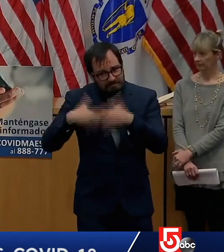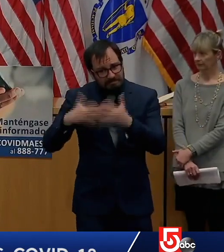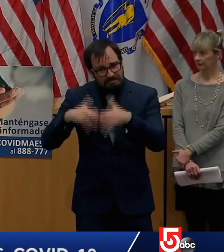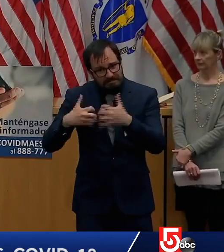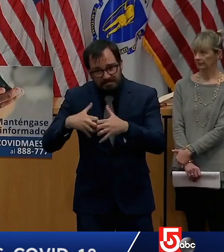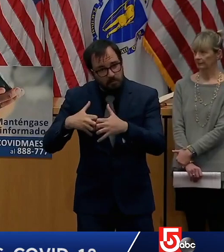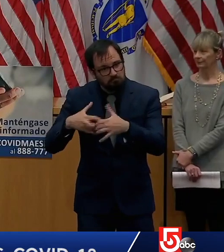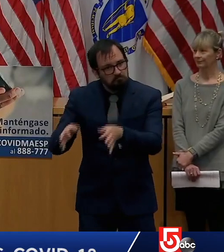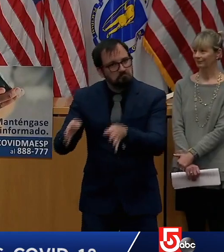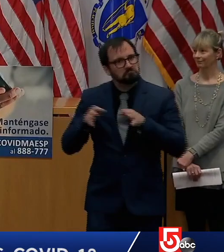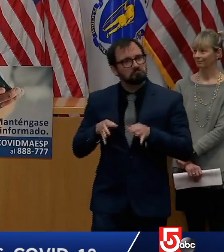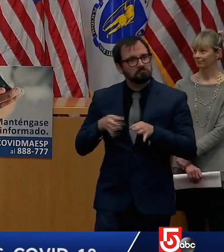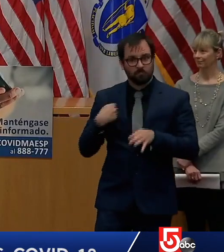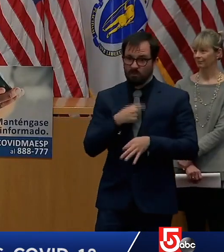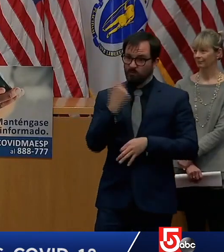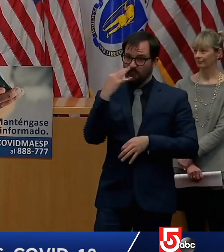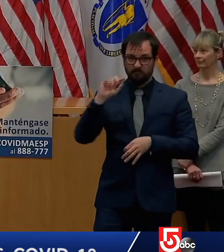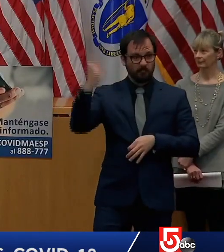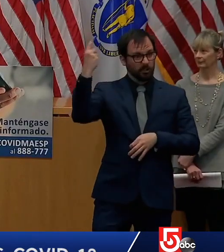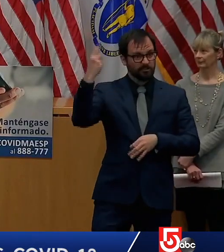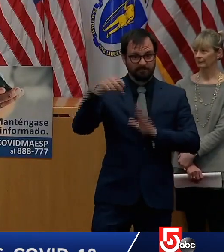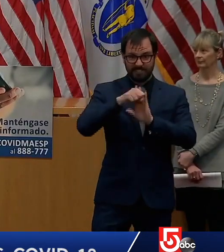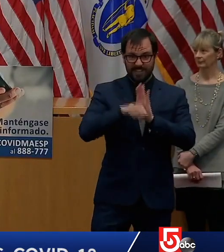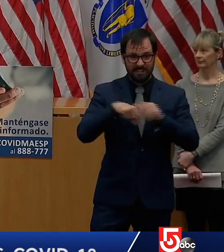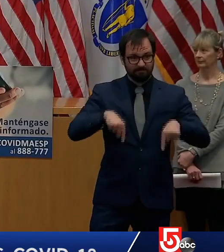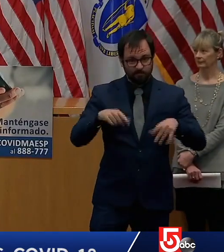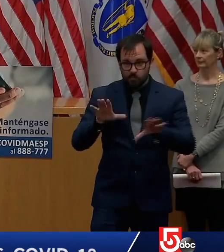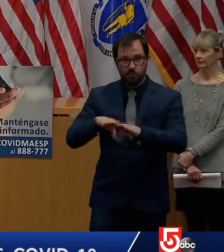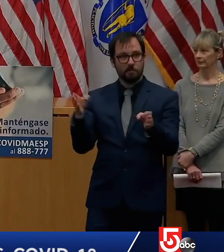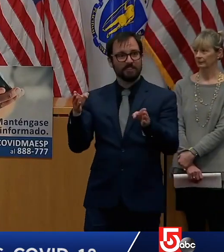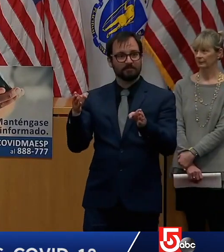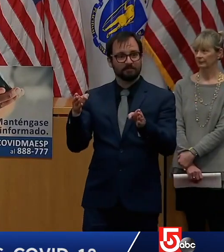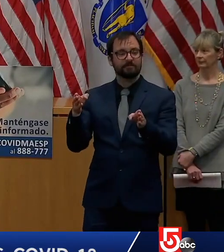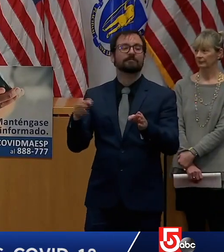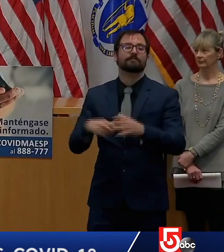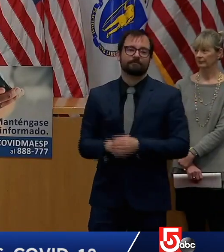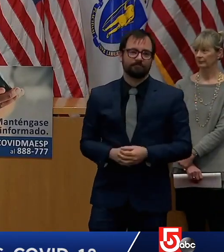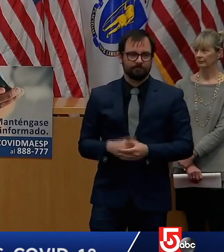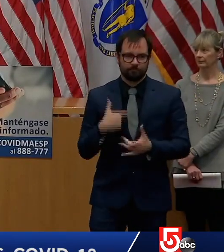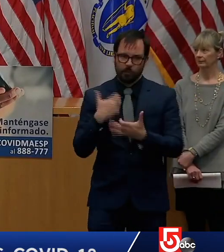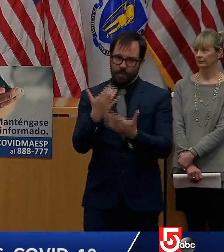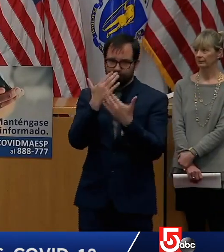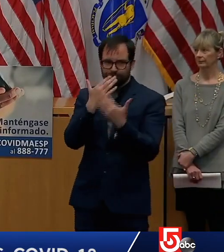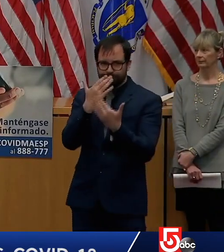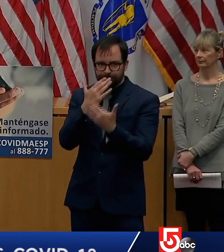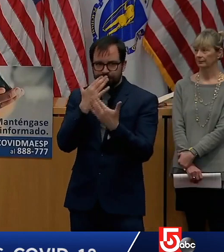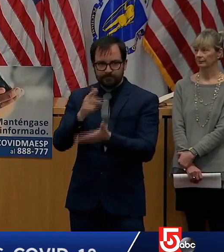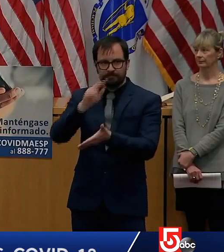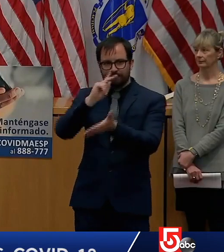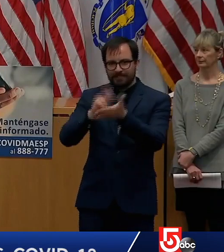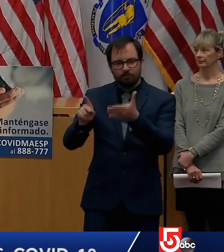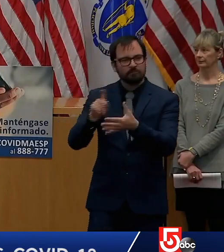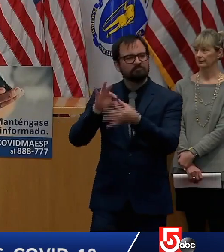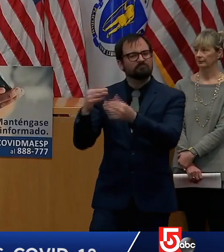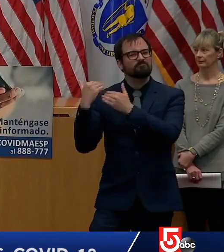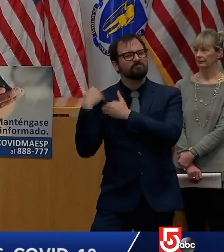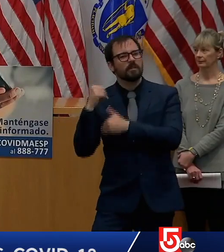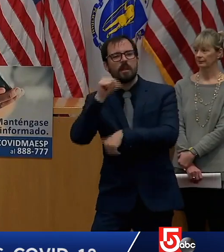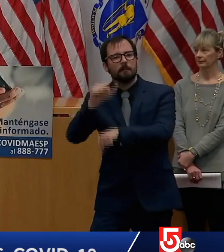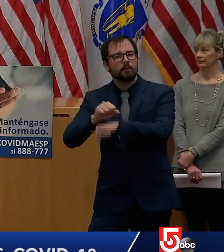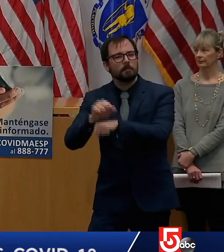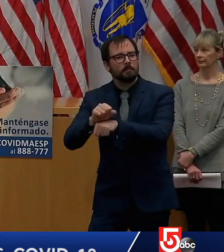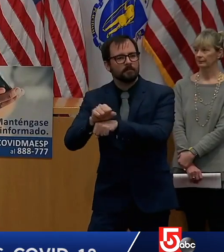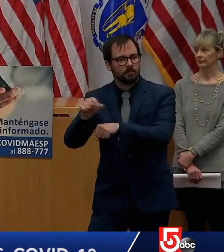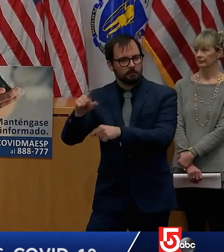raza costa and her team at unemployment assistance the new application form is working well and was able to process a